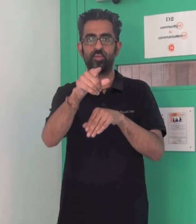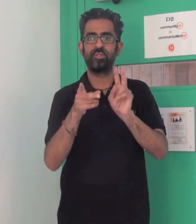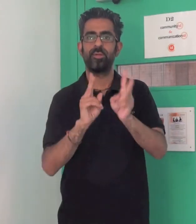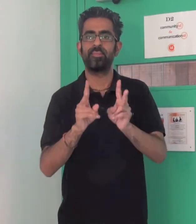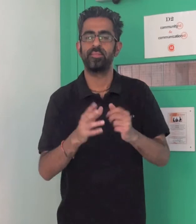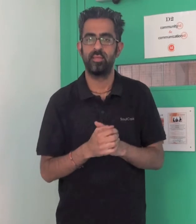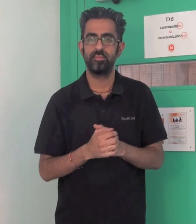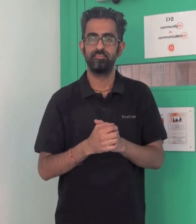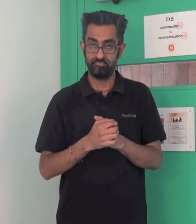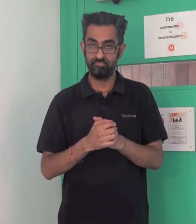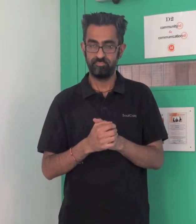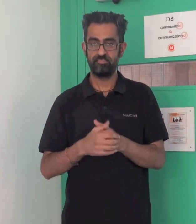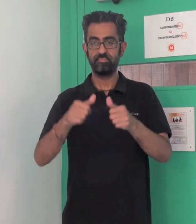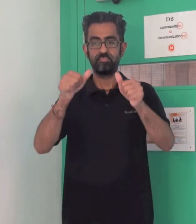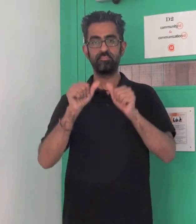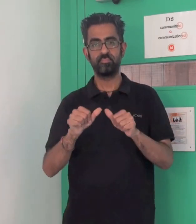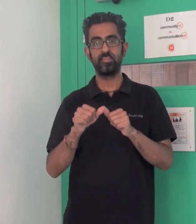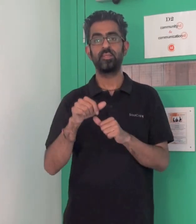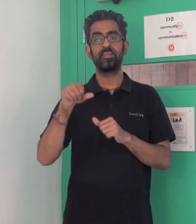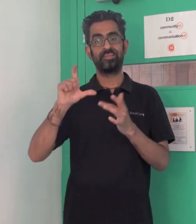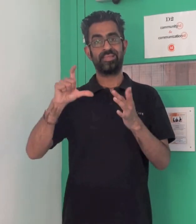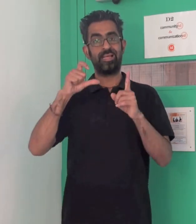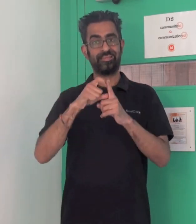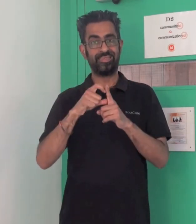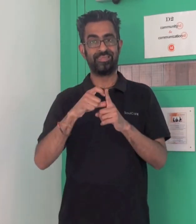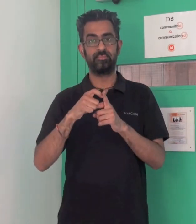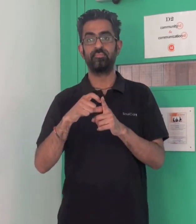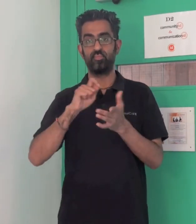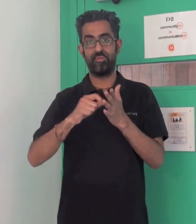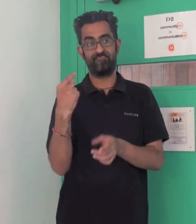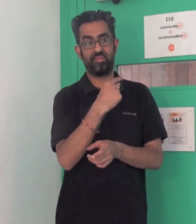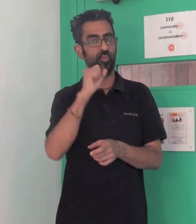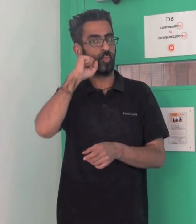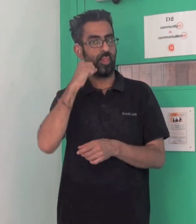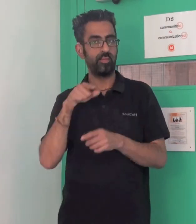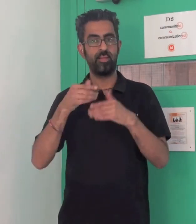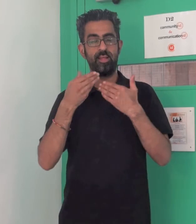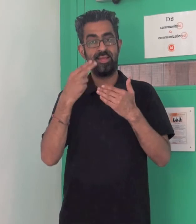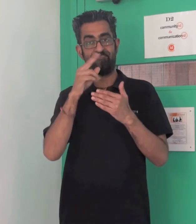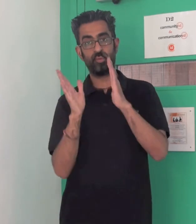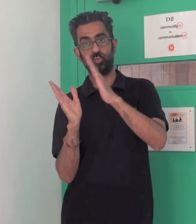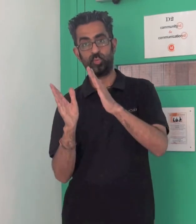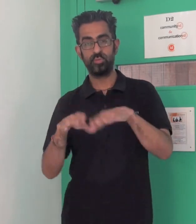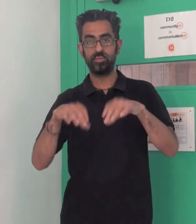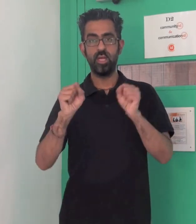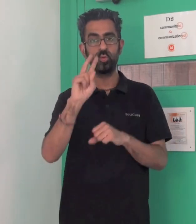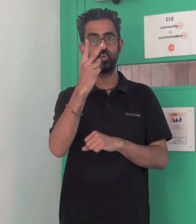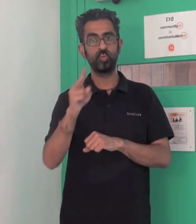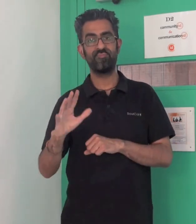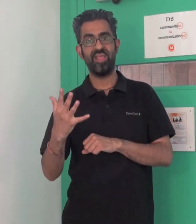And he'll be running through a variety of conditions that interpreters can protect themselves against. Then, in the